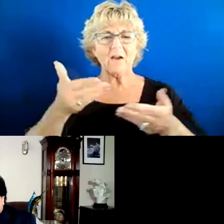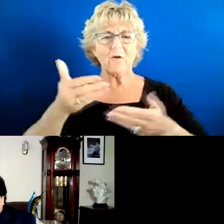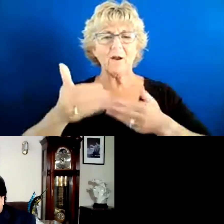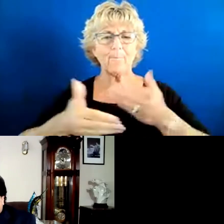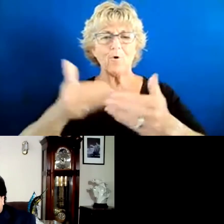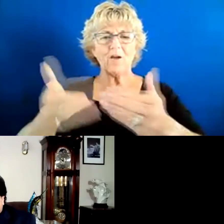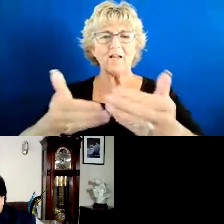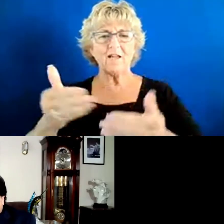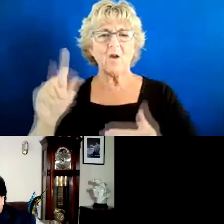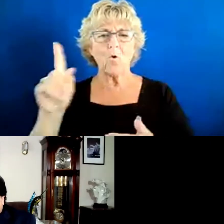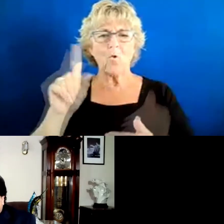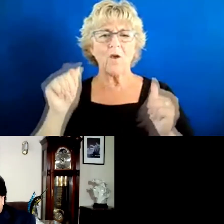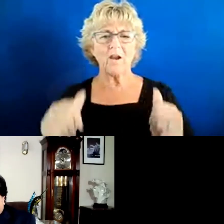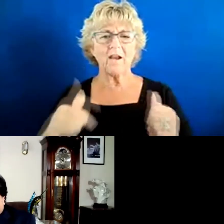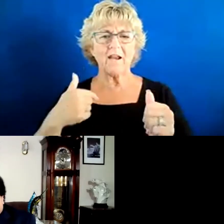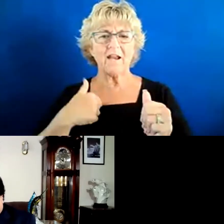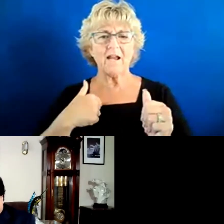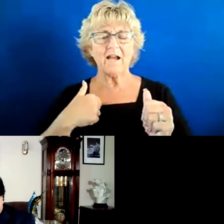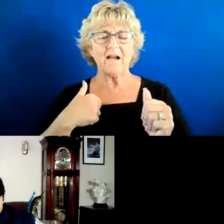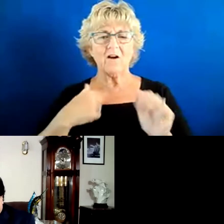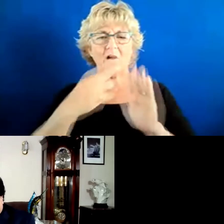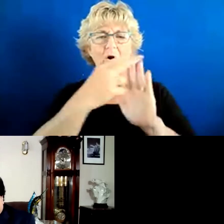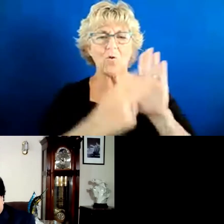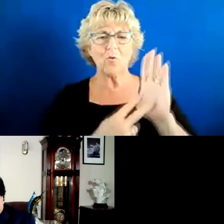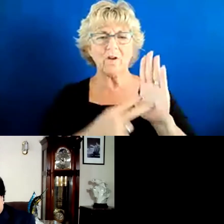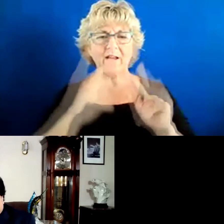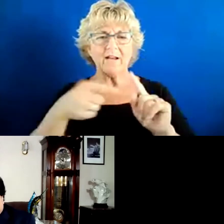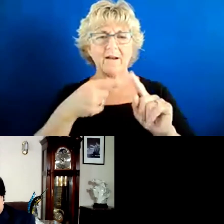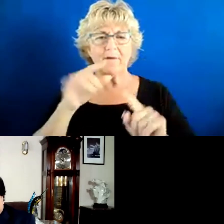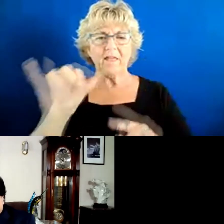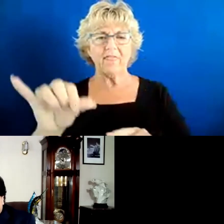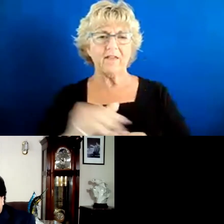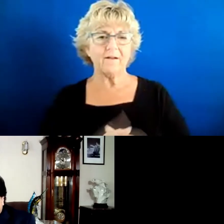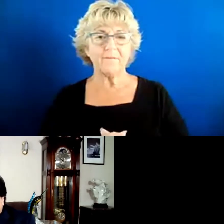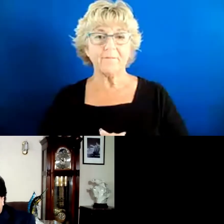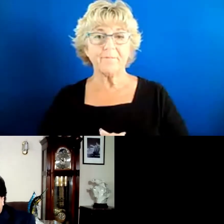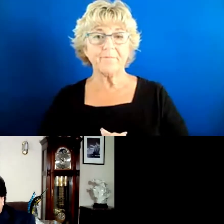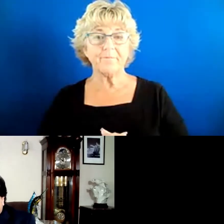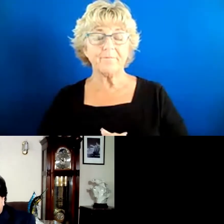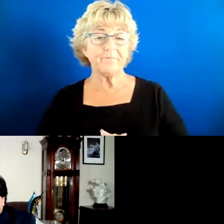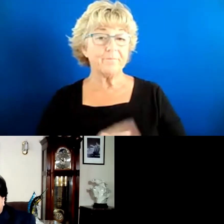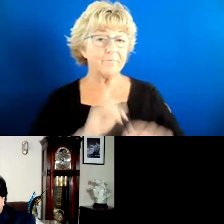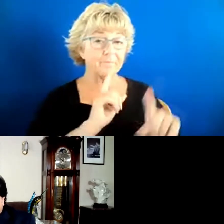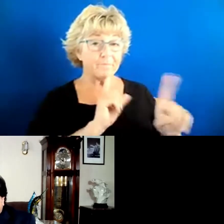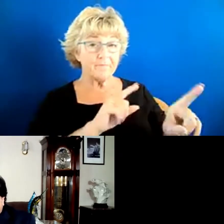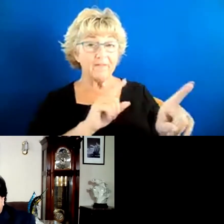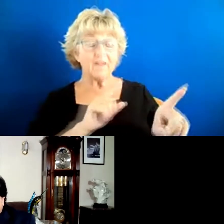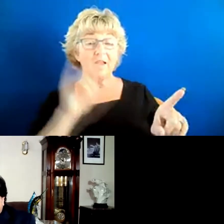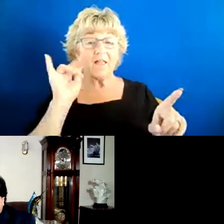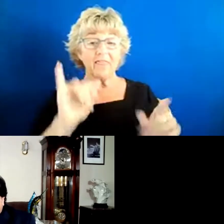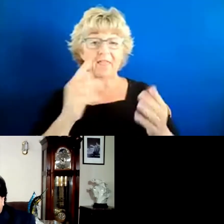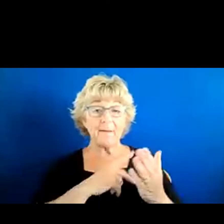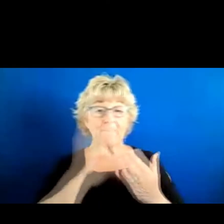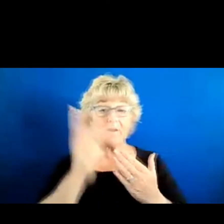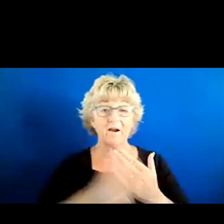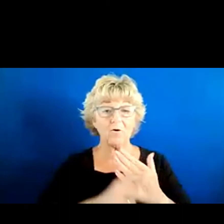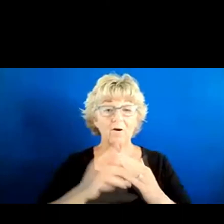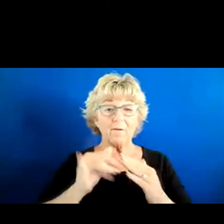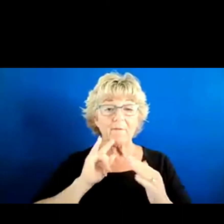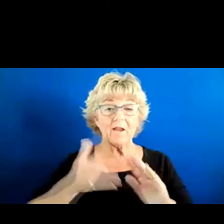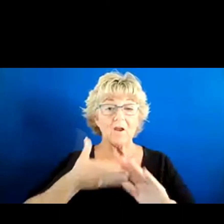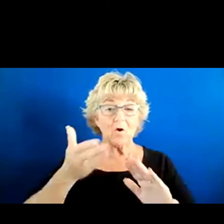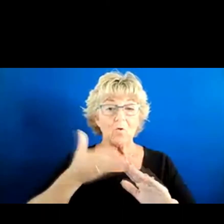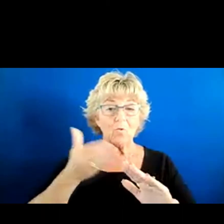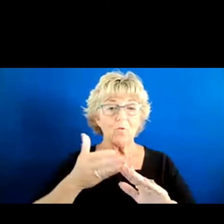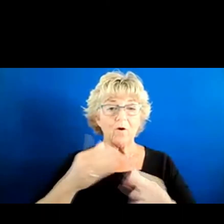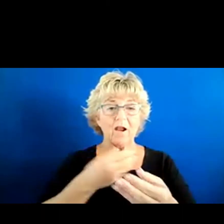Where can I read about that? Yeah, so if that program is run out of